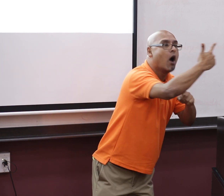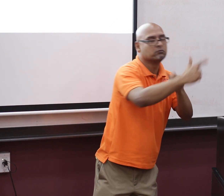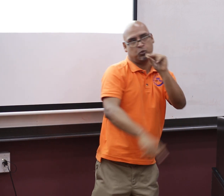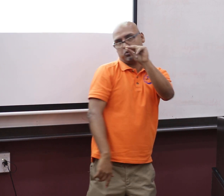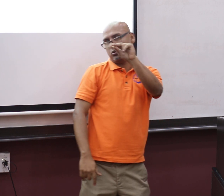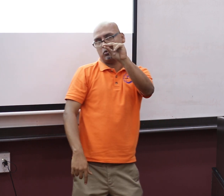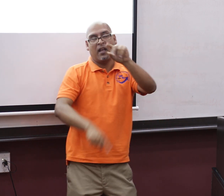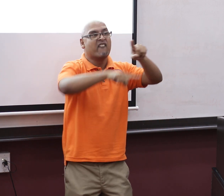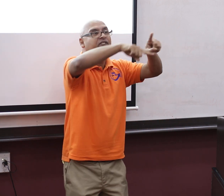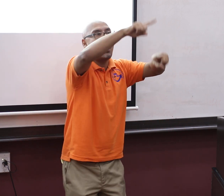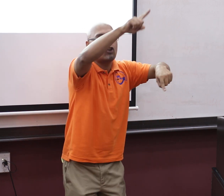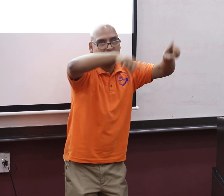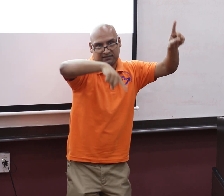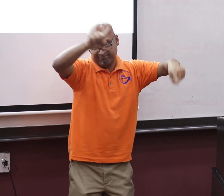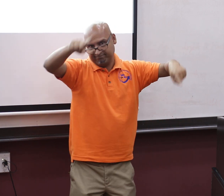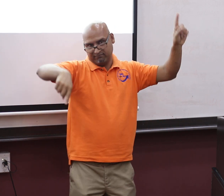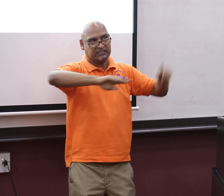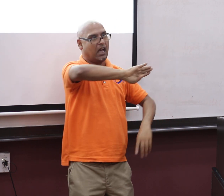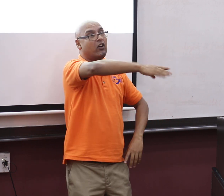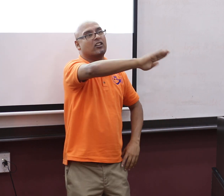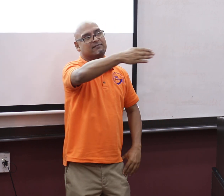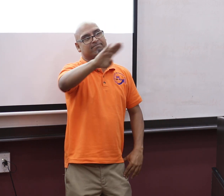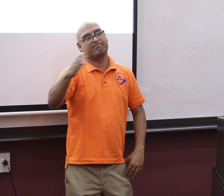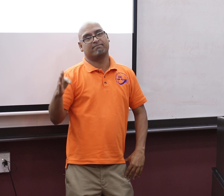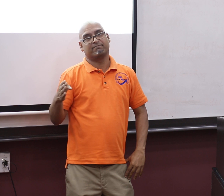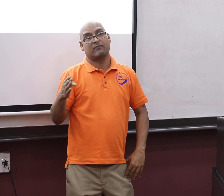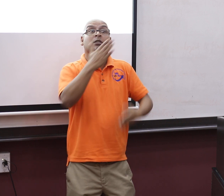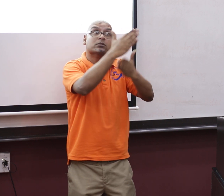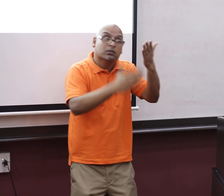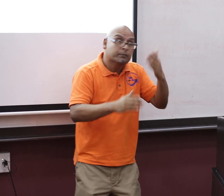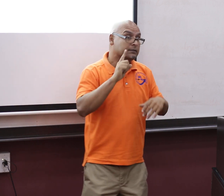But it's not true that Deaf people can't speak. There's a lot of variation. People are different.